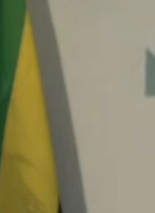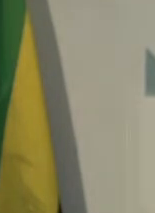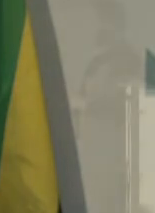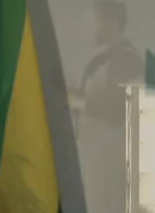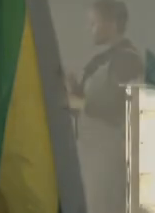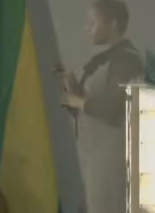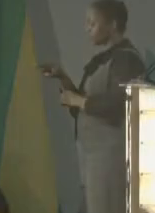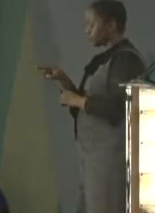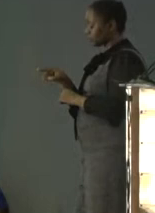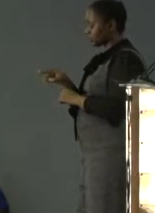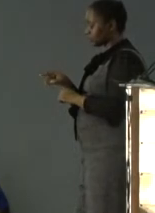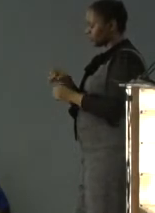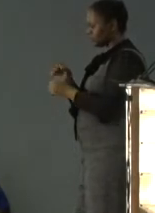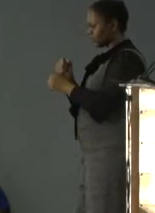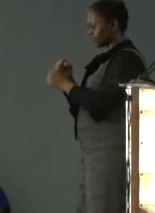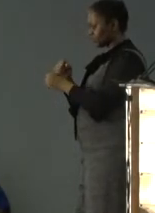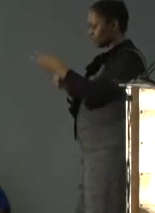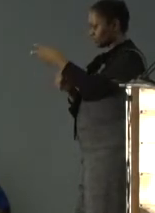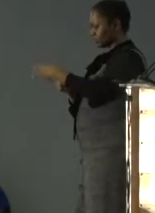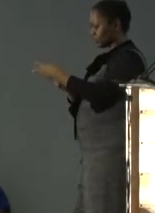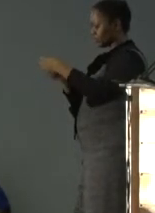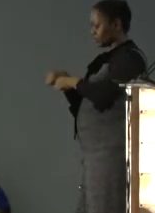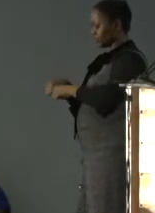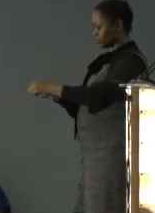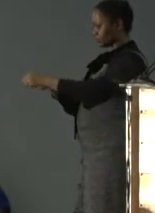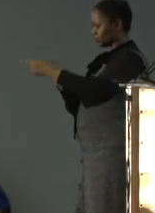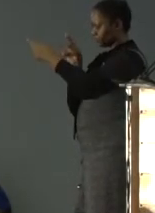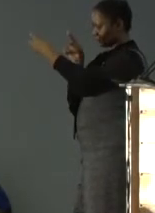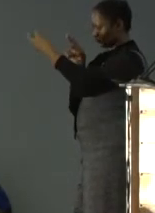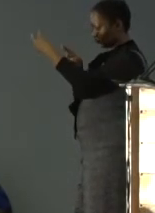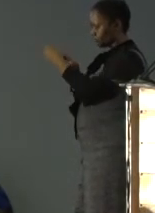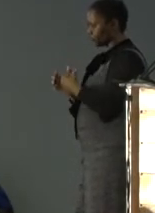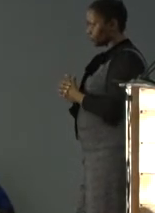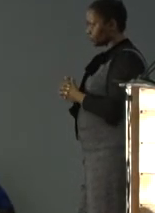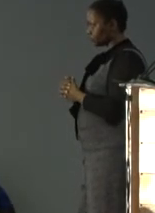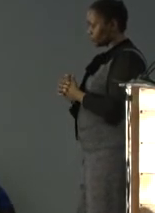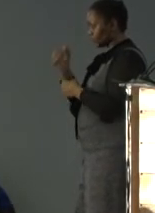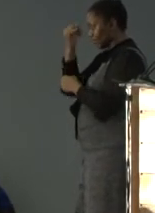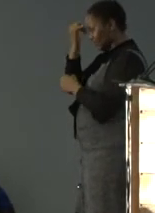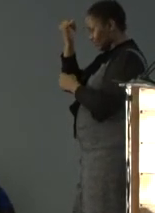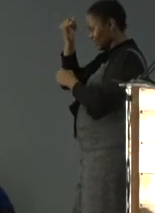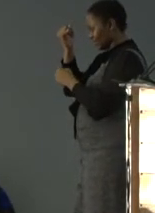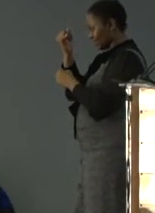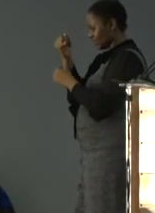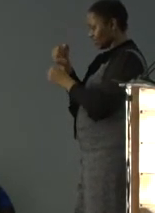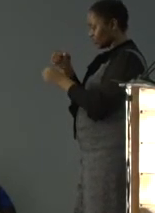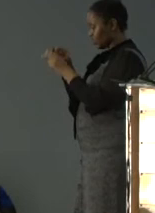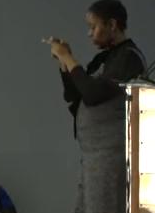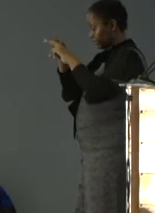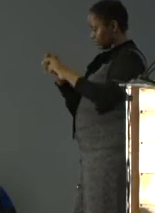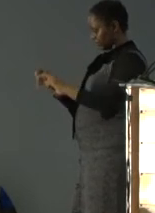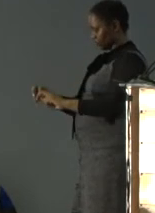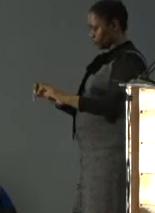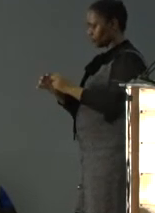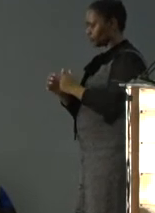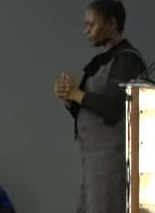This perspective comprises three strategic objectives, namely innovative curricula and research,